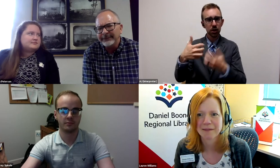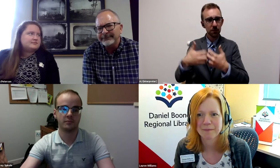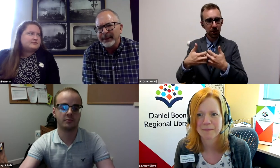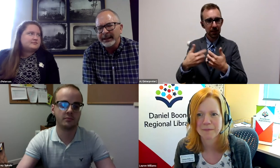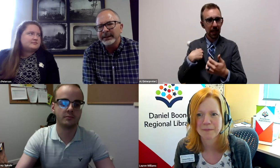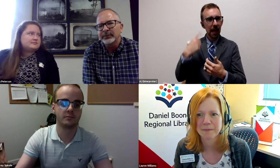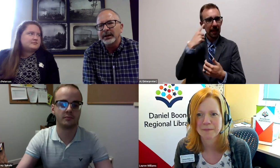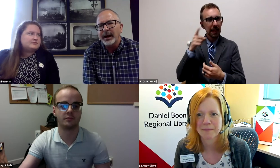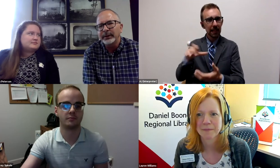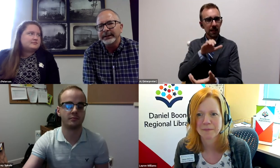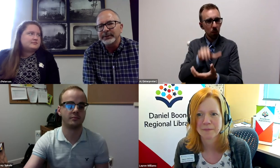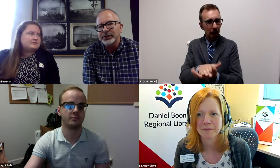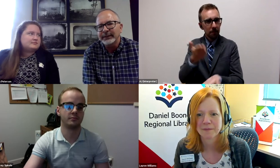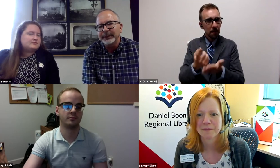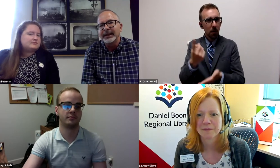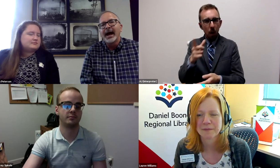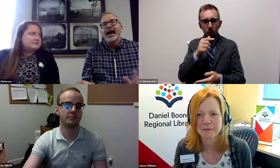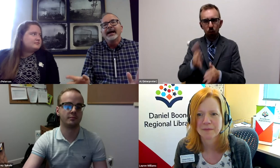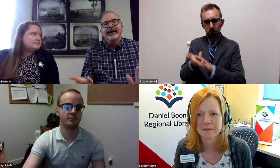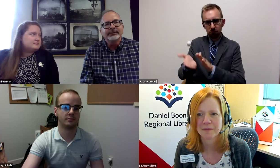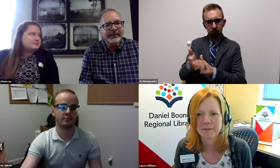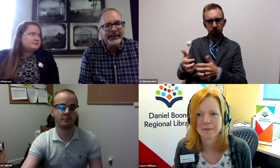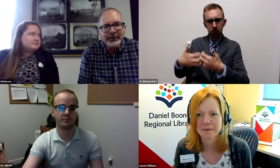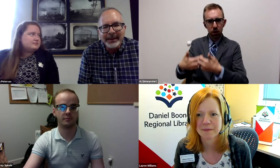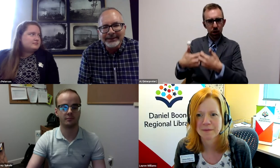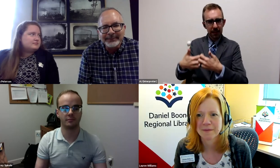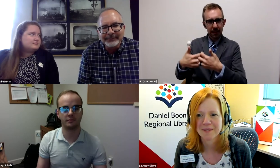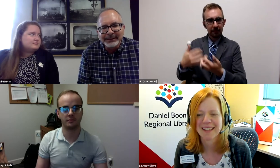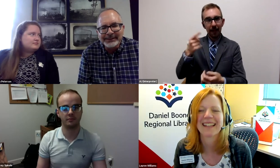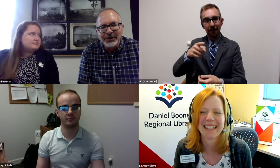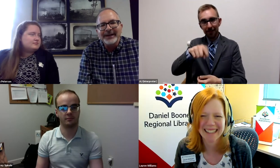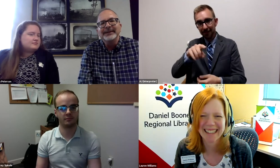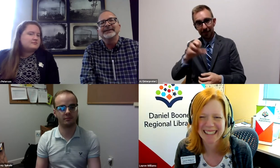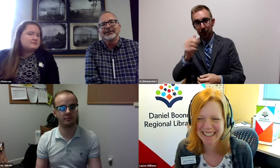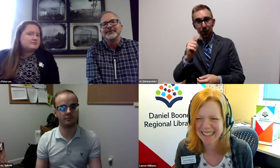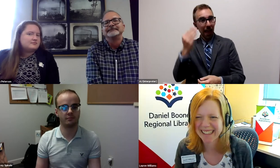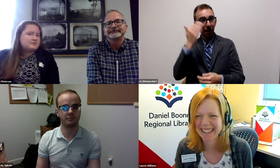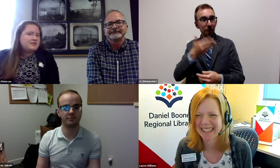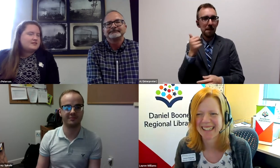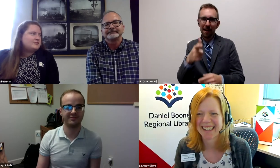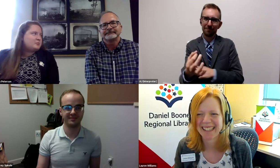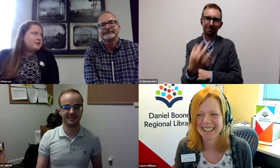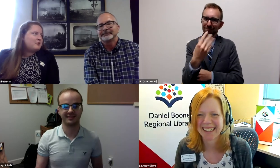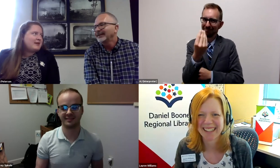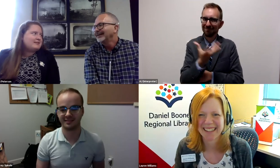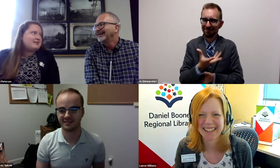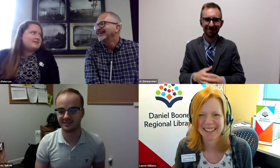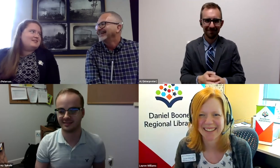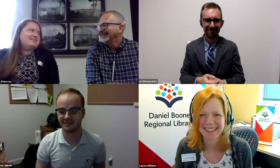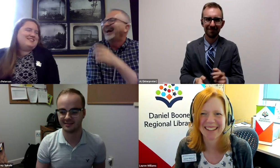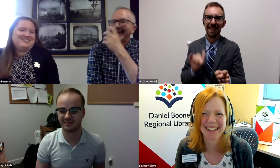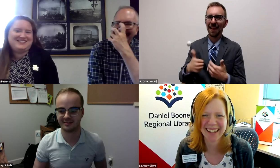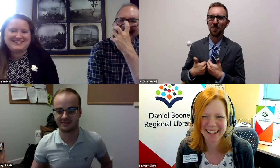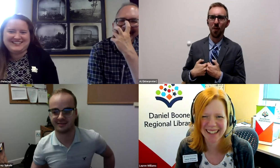wife might have been the one operating the machine, but if somebody knows better than me, please chime in. Sounds pretty romantic.